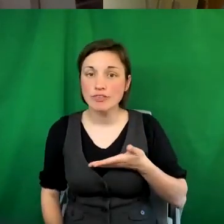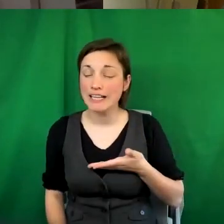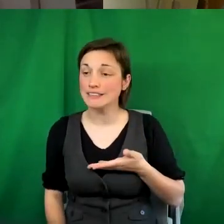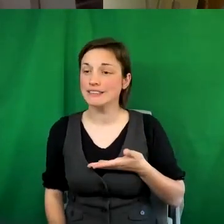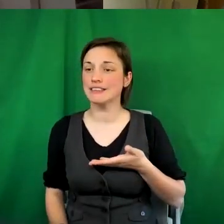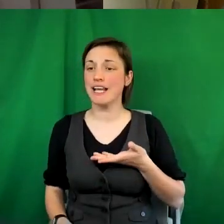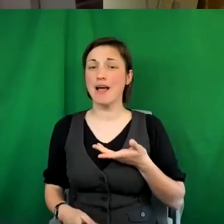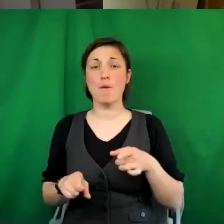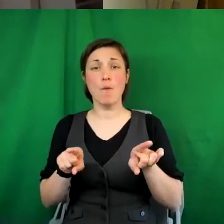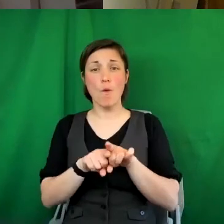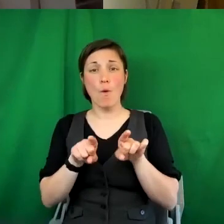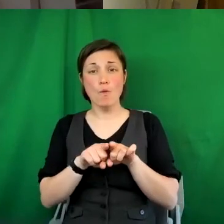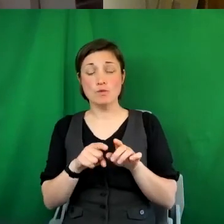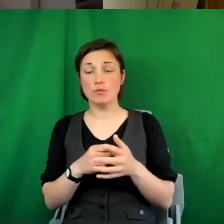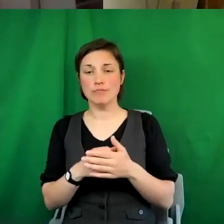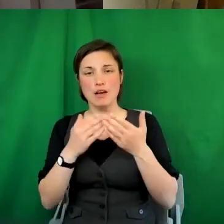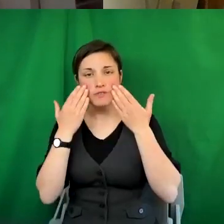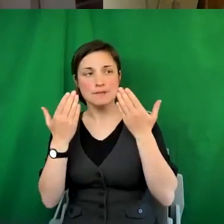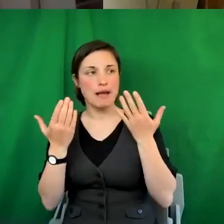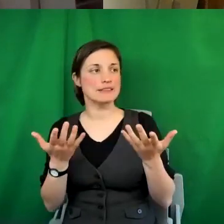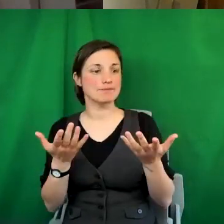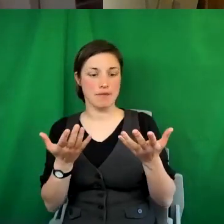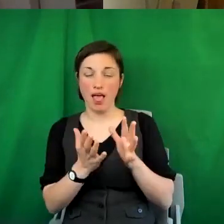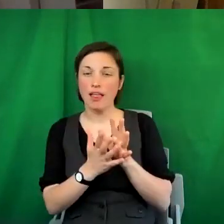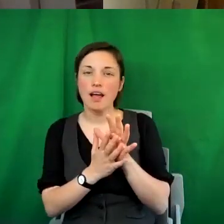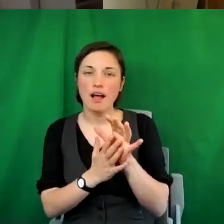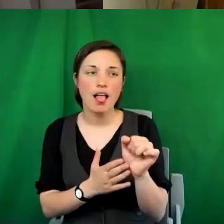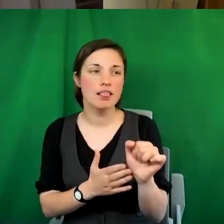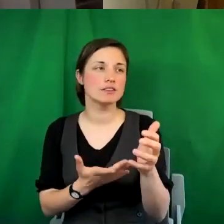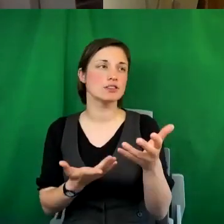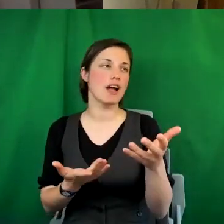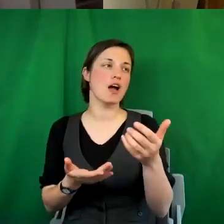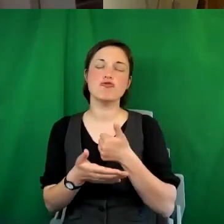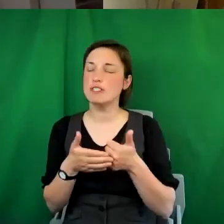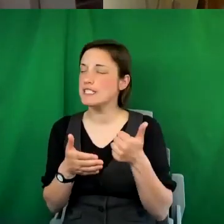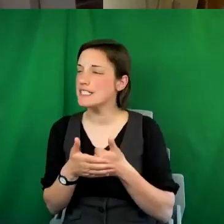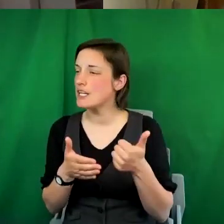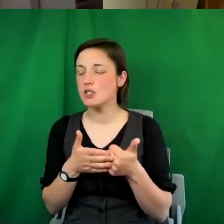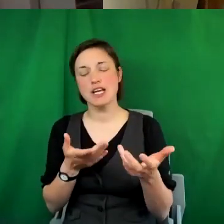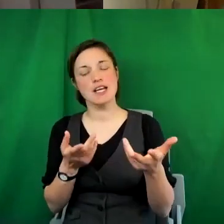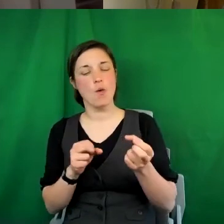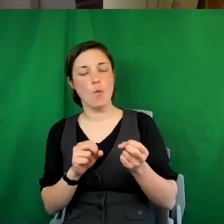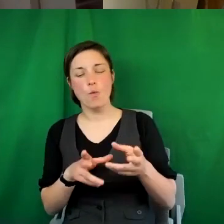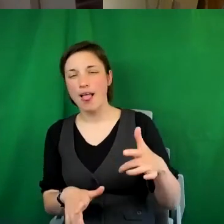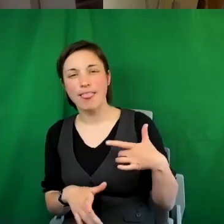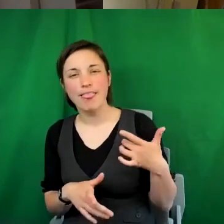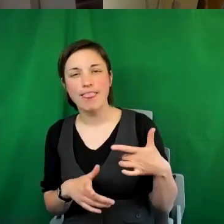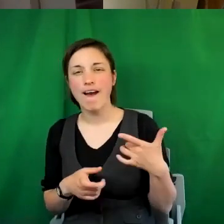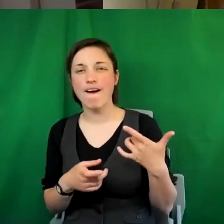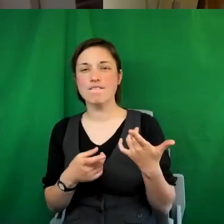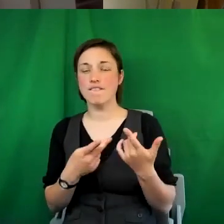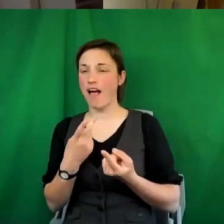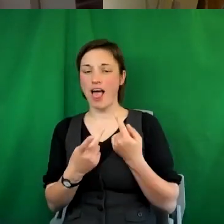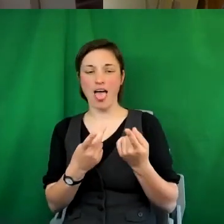the culture, the traditions, the way of life, and the contribution that many other disciplines can